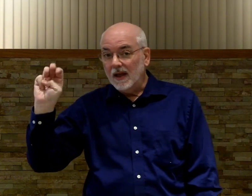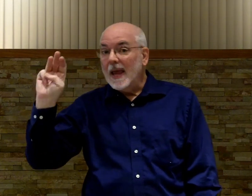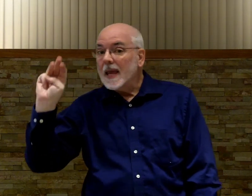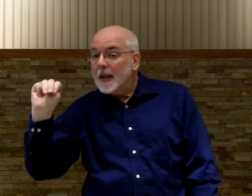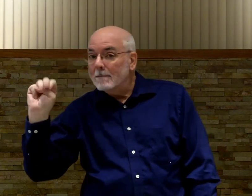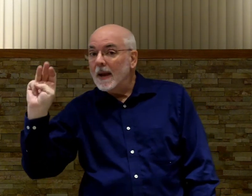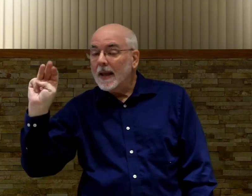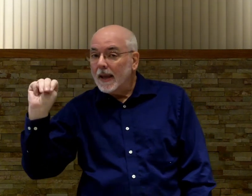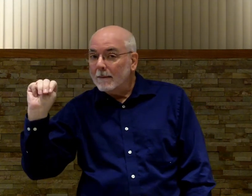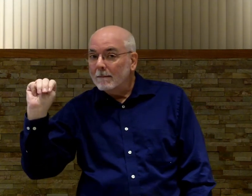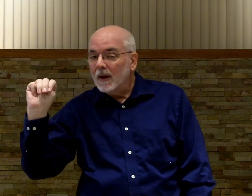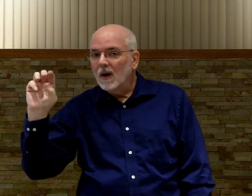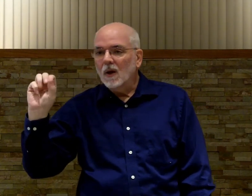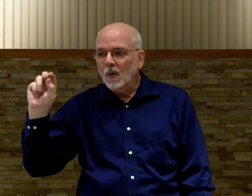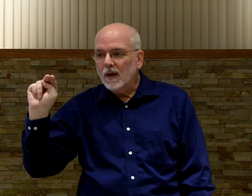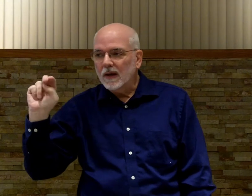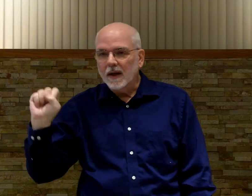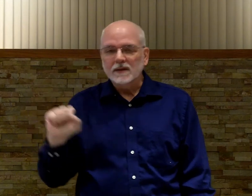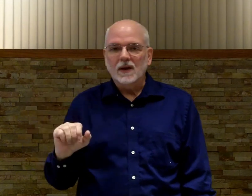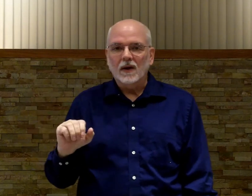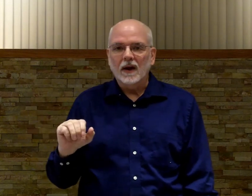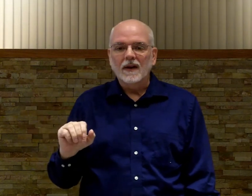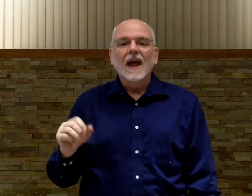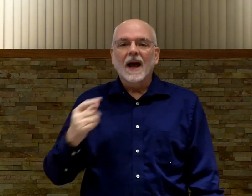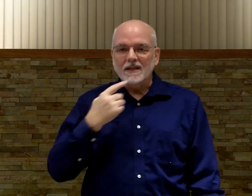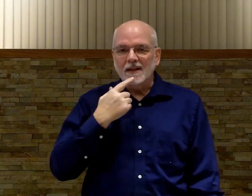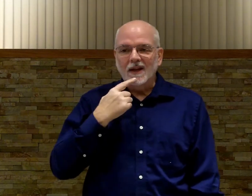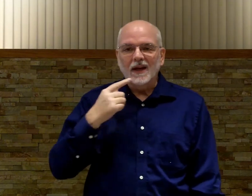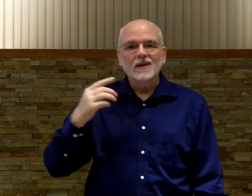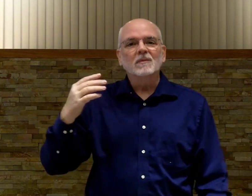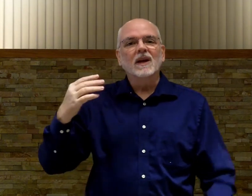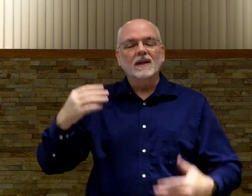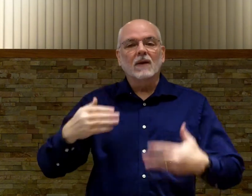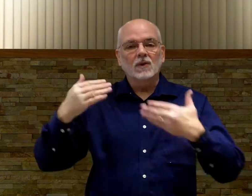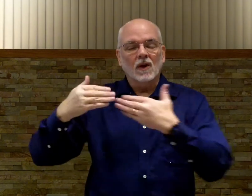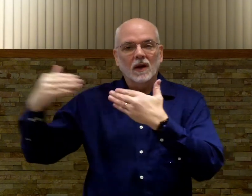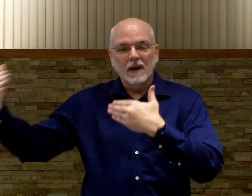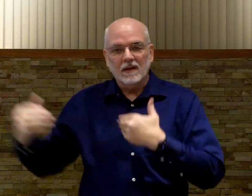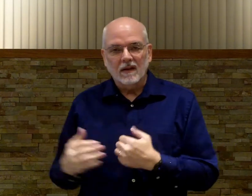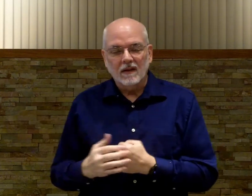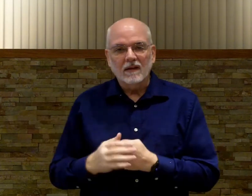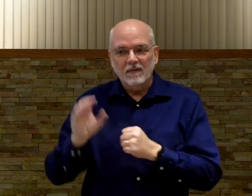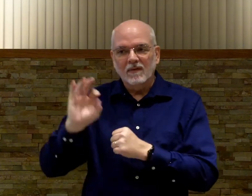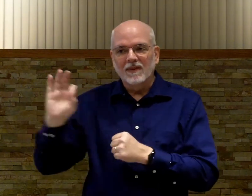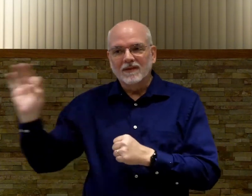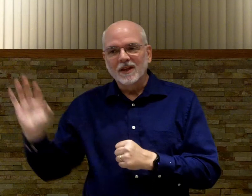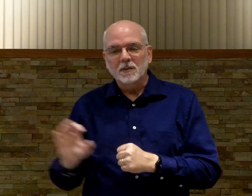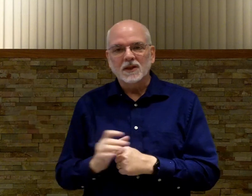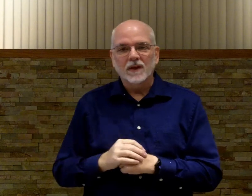-M-M-O-N-S. All right? I said the letters because I was talking about the specific